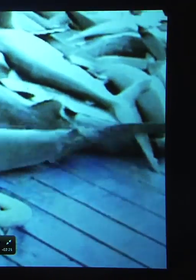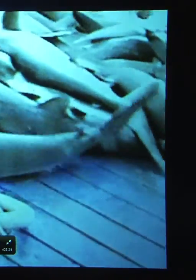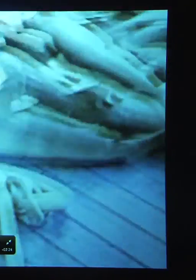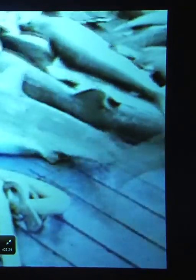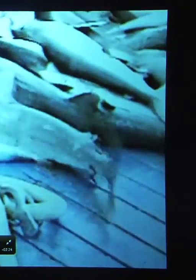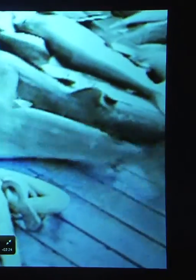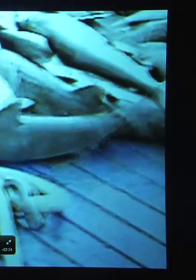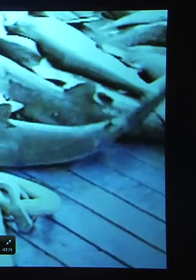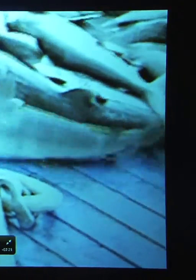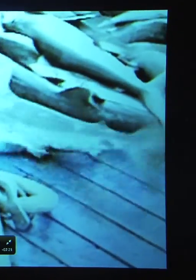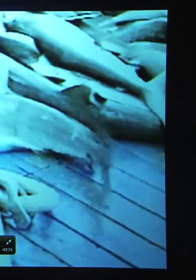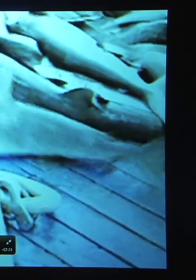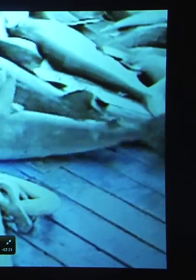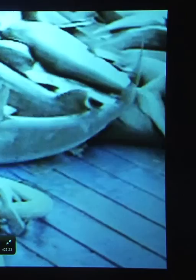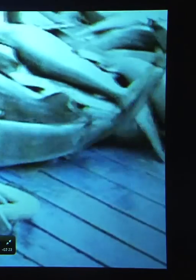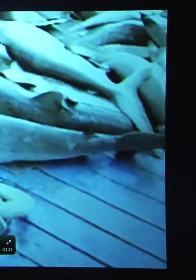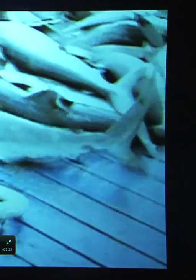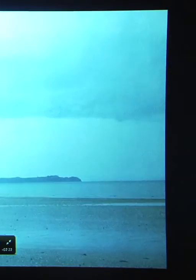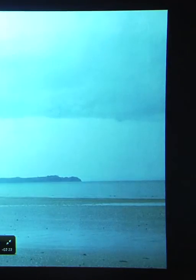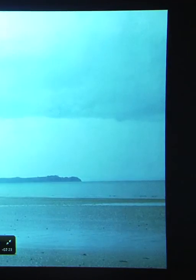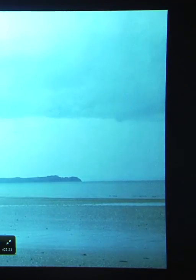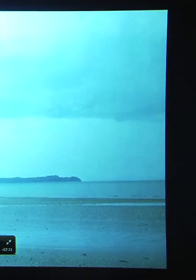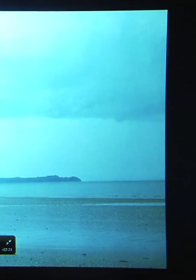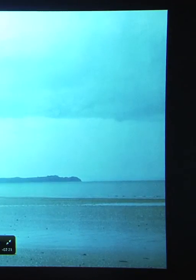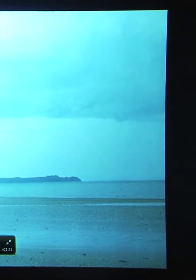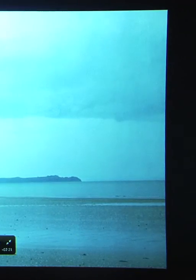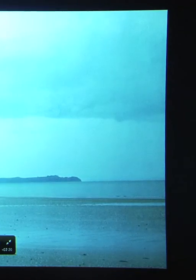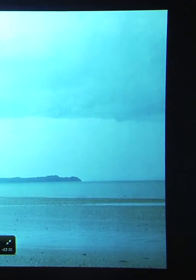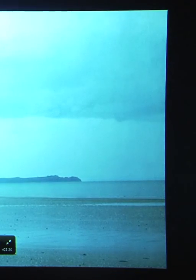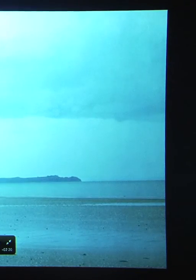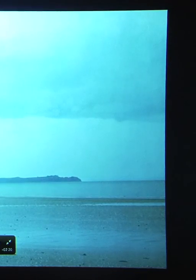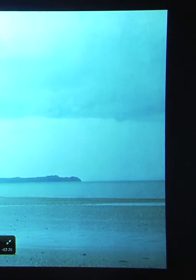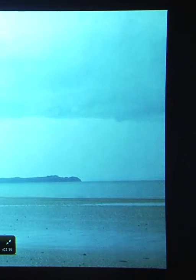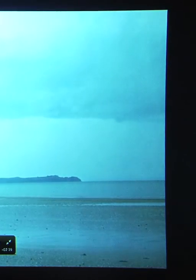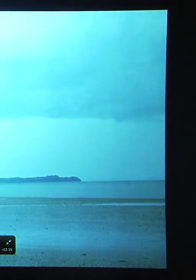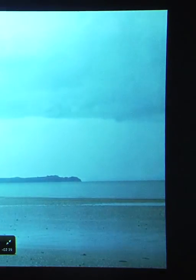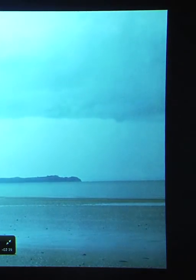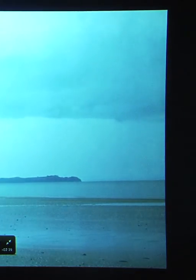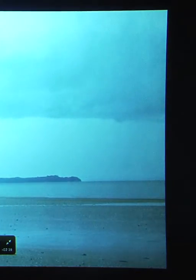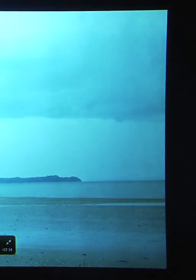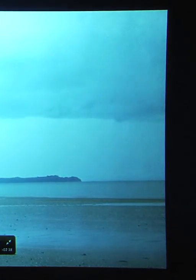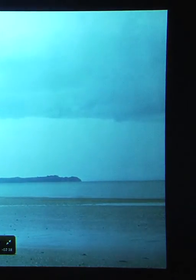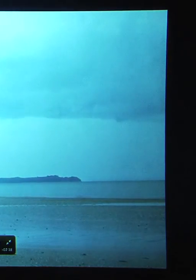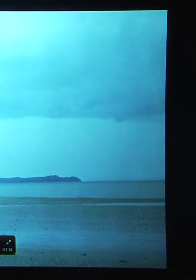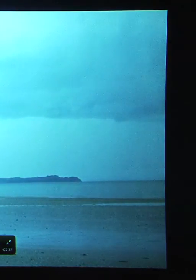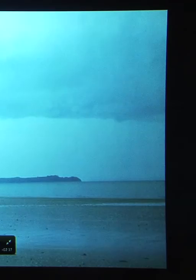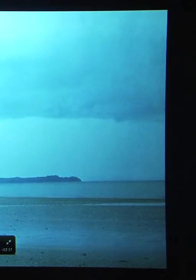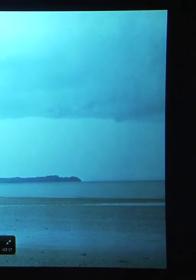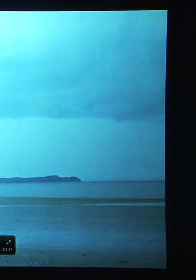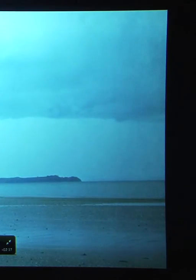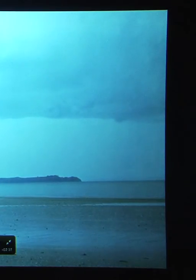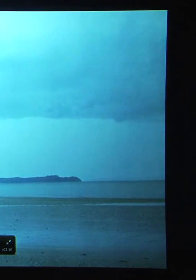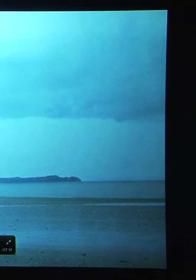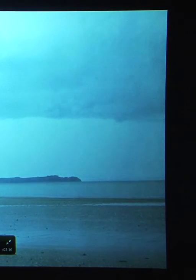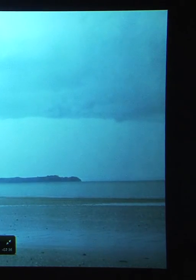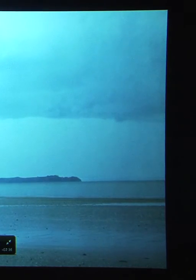they will become extinct within the next 20 years. It's one of the most important wildlife issues confronting us today, and our fear of the shark